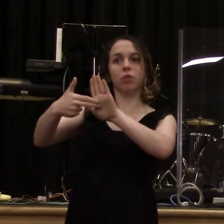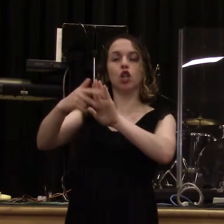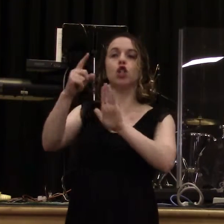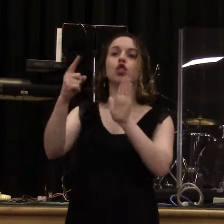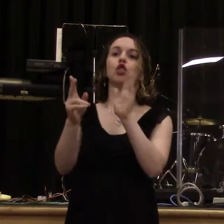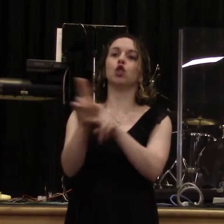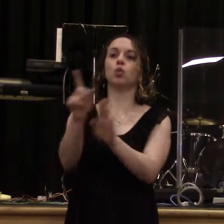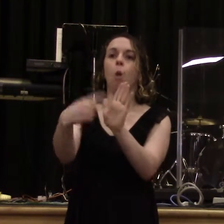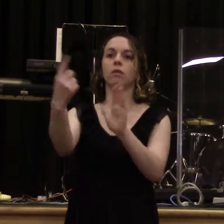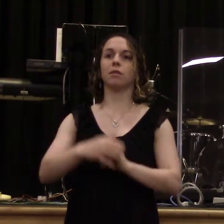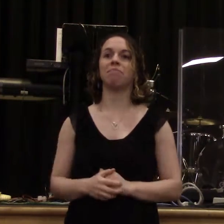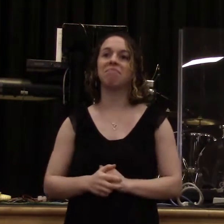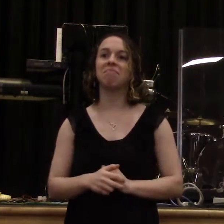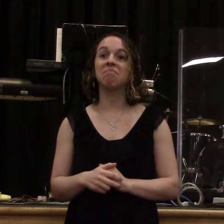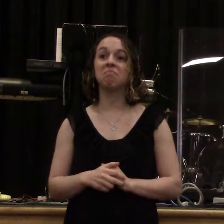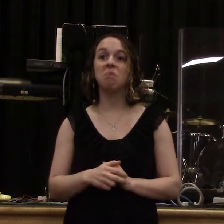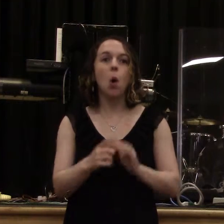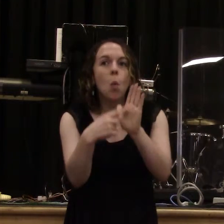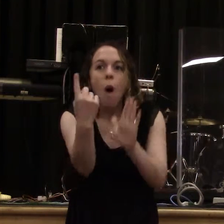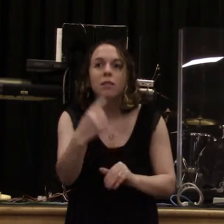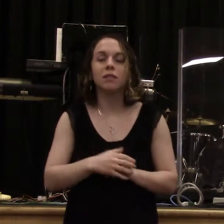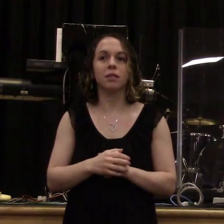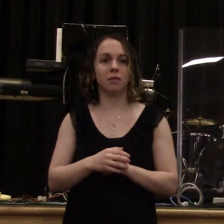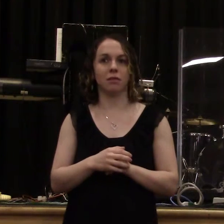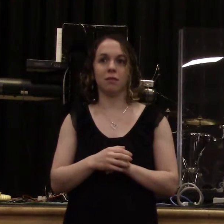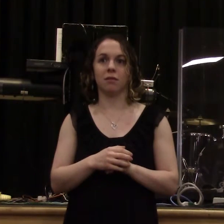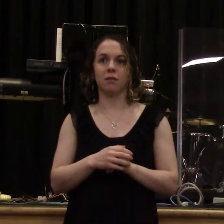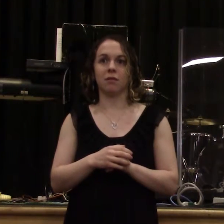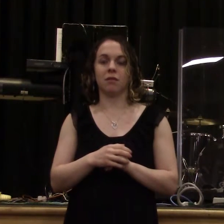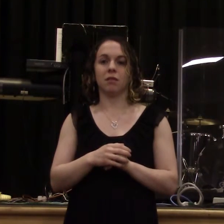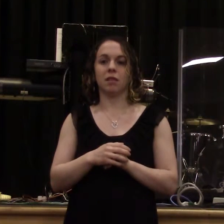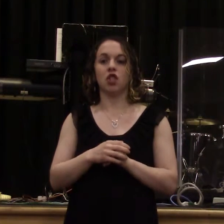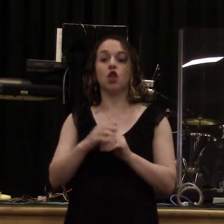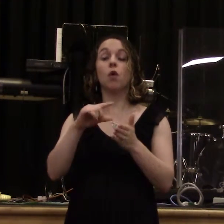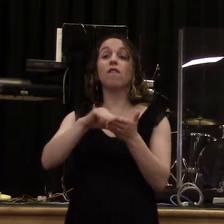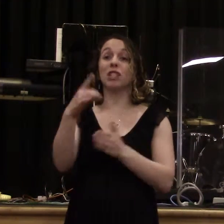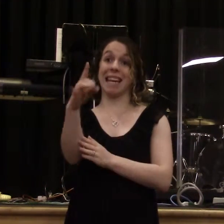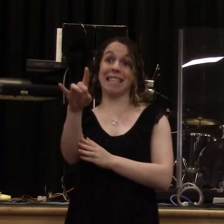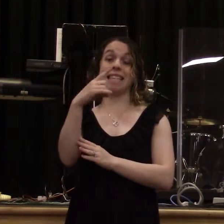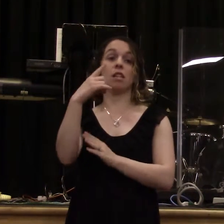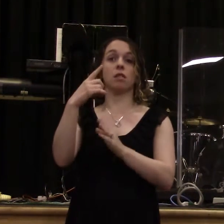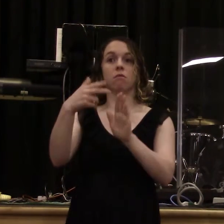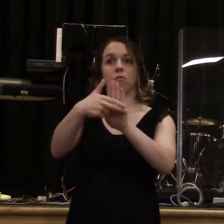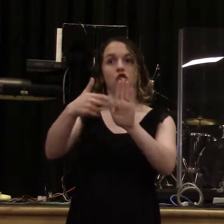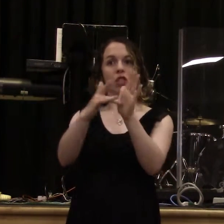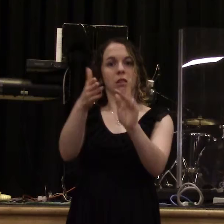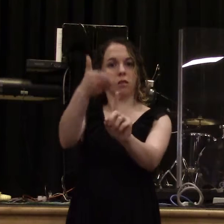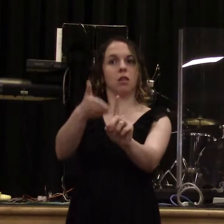is the only place in the book of Revelation he calls himself the Son of God. Now, does anybody have, even the women, have a deep, manly,